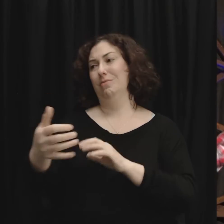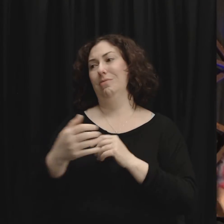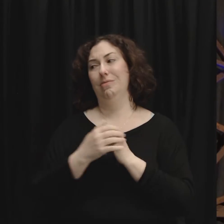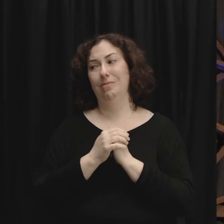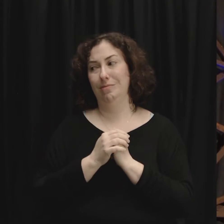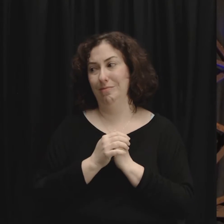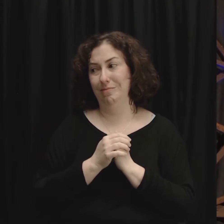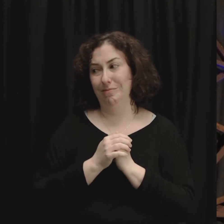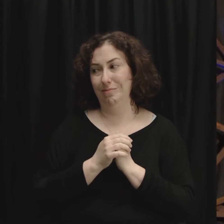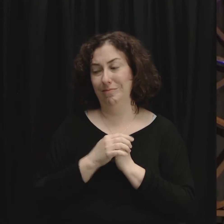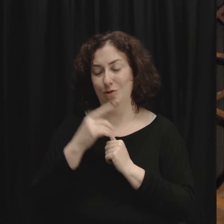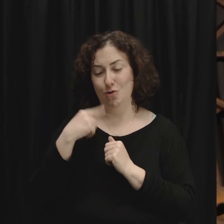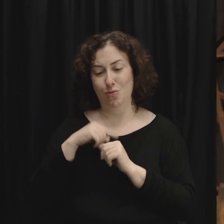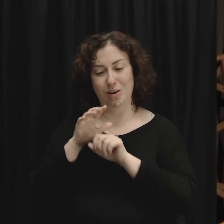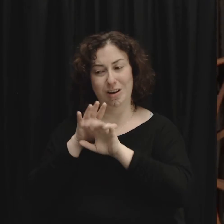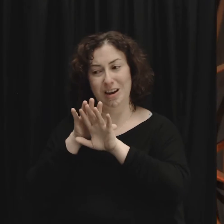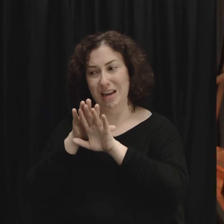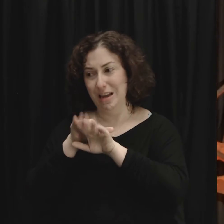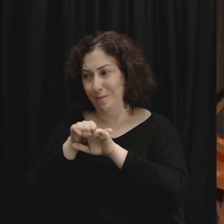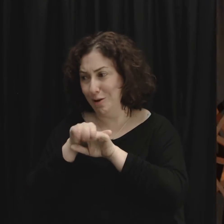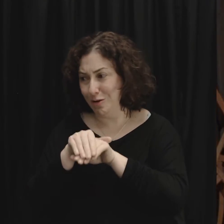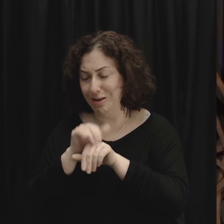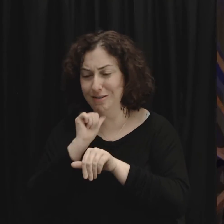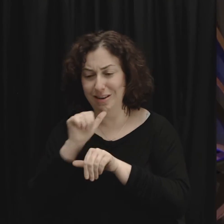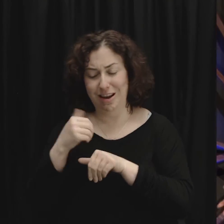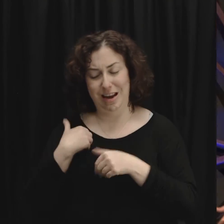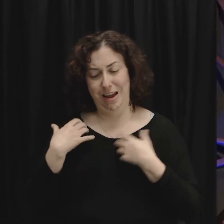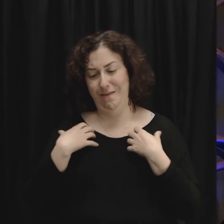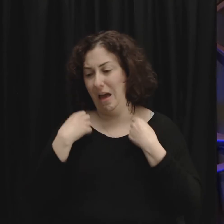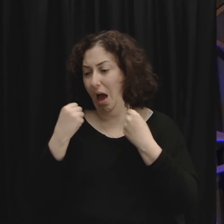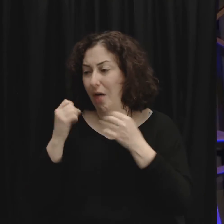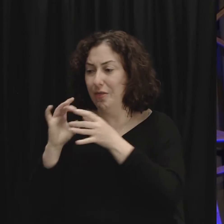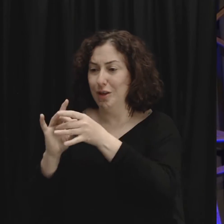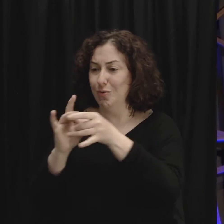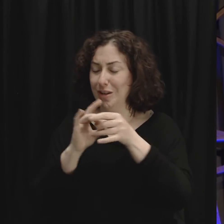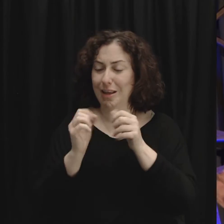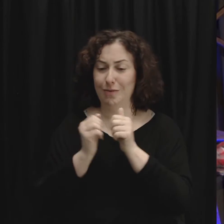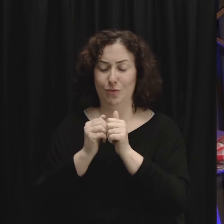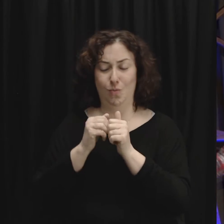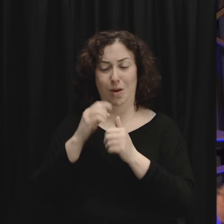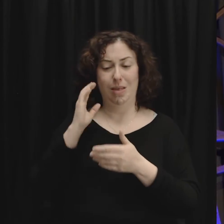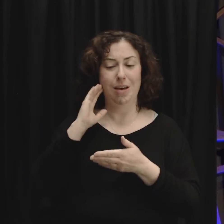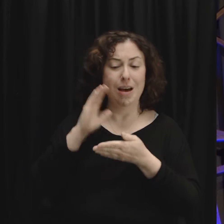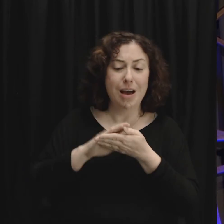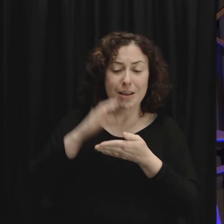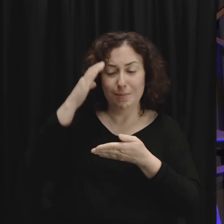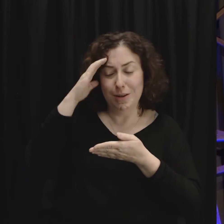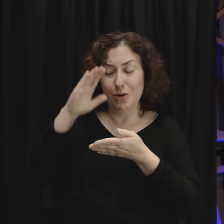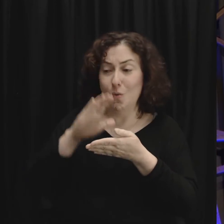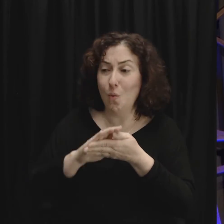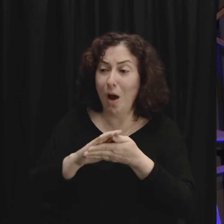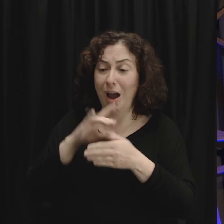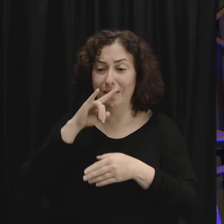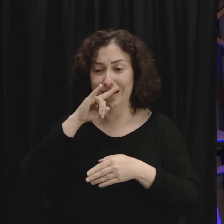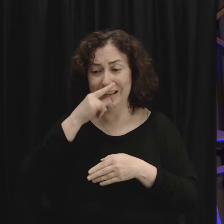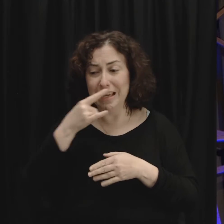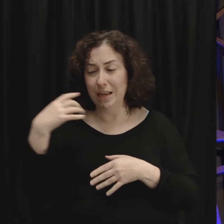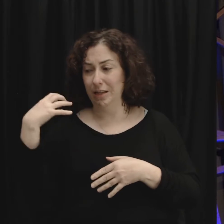with our wife with our husband with our kids with our church family with our neighbors it doesn't